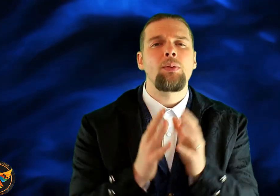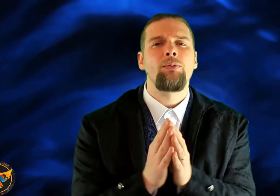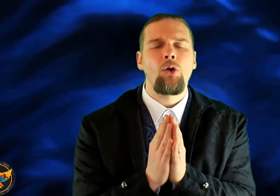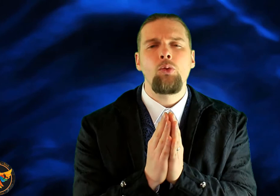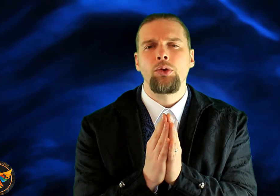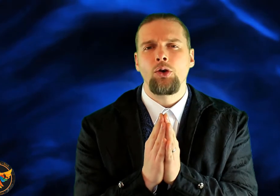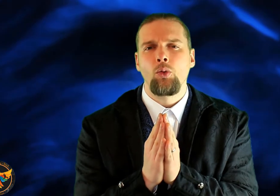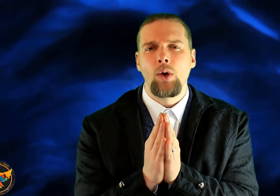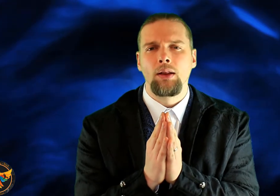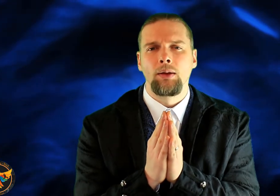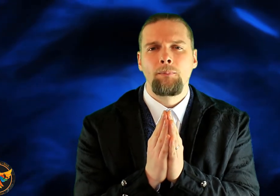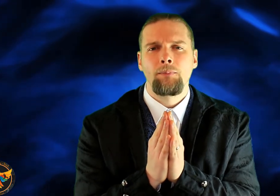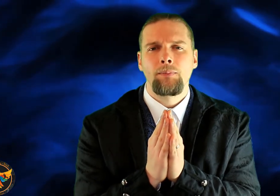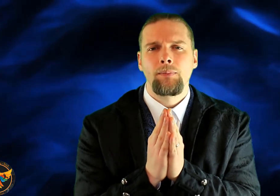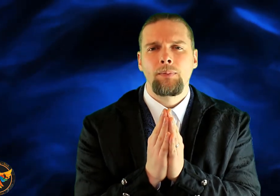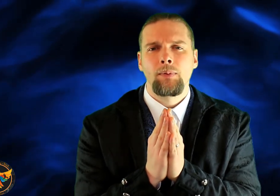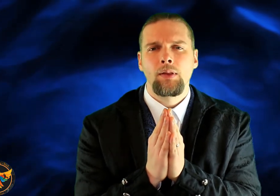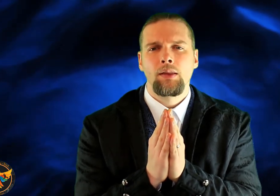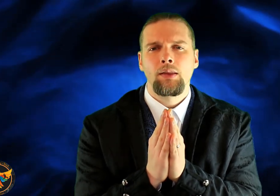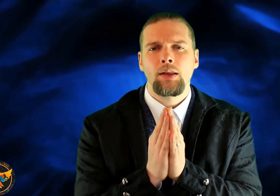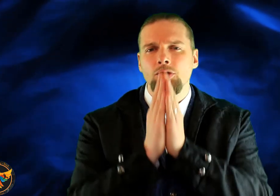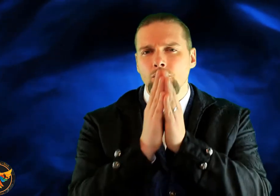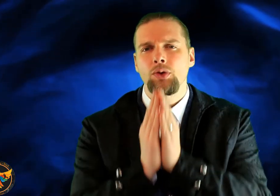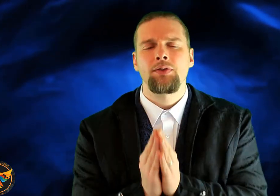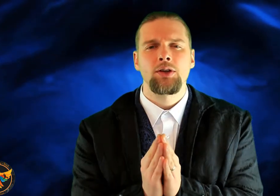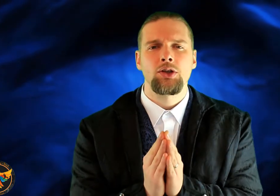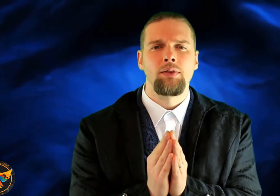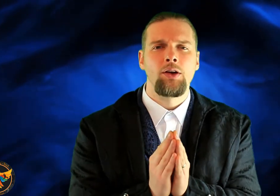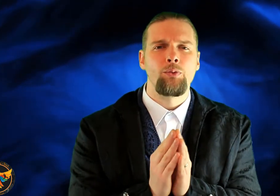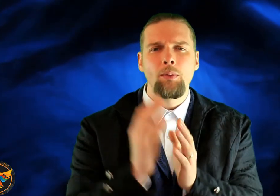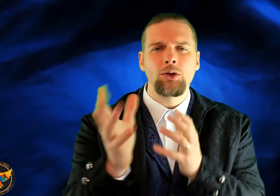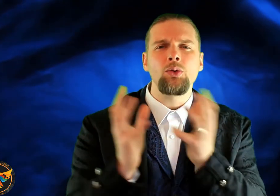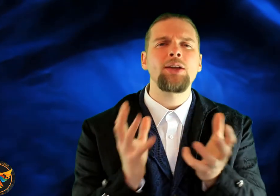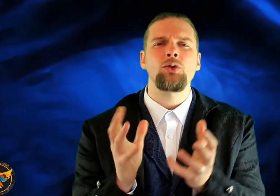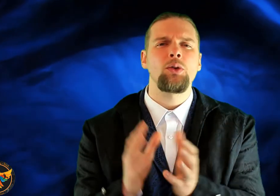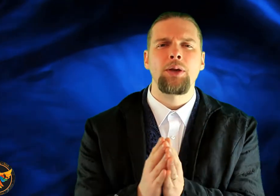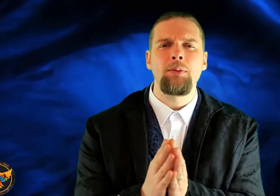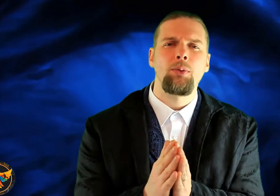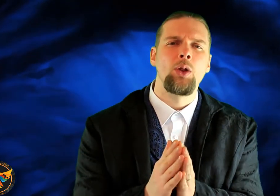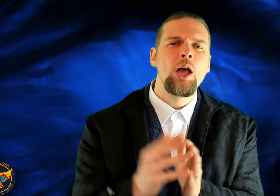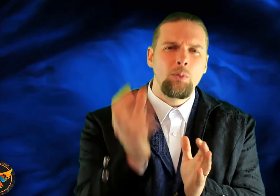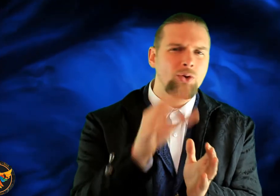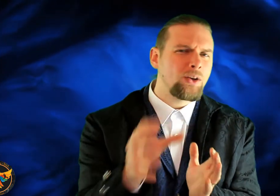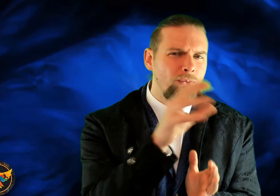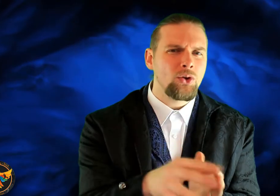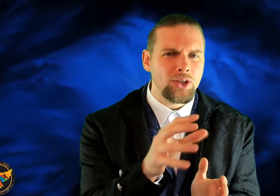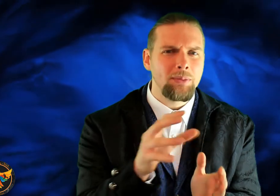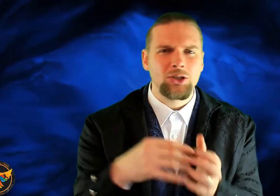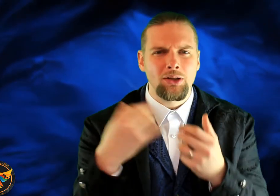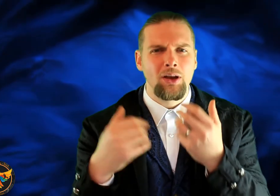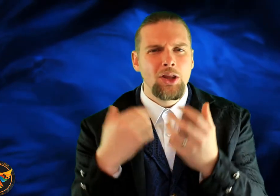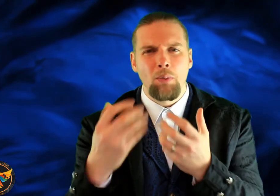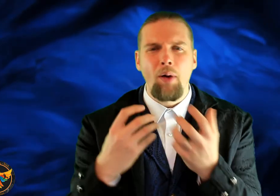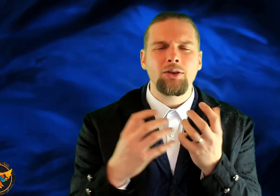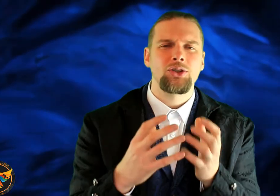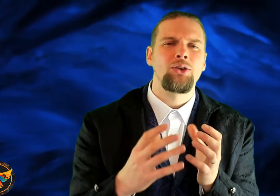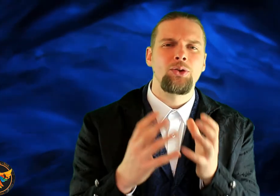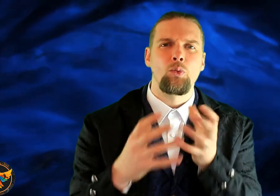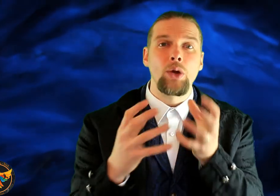conform with your will. That's a true definition of love. When we do that to other people, we try to force them into the box that we